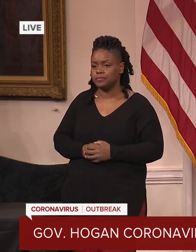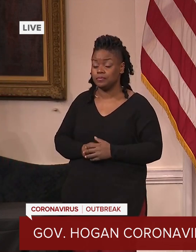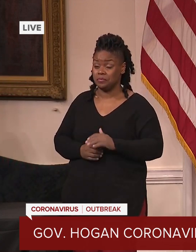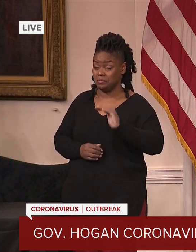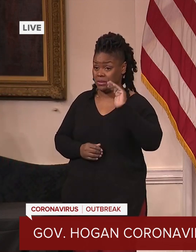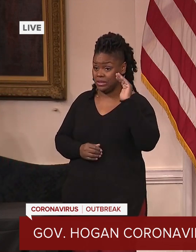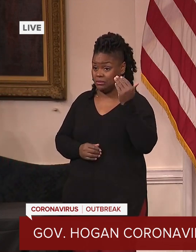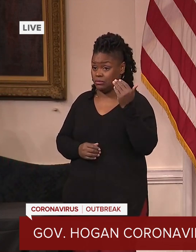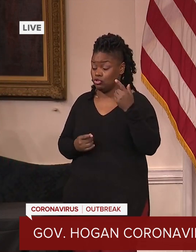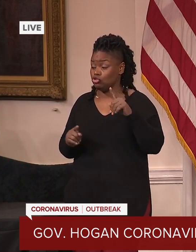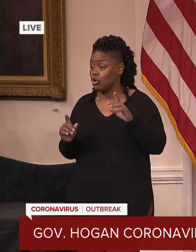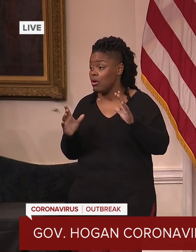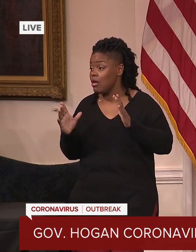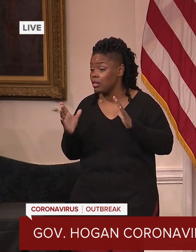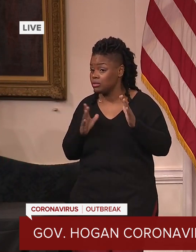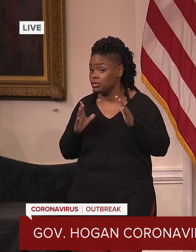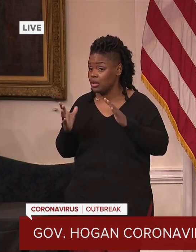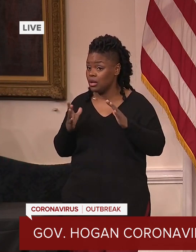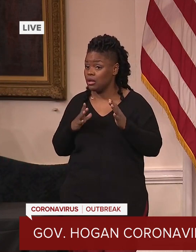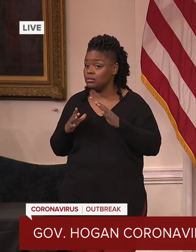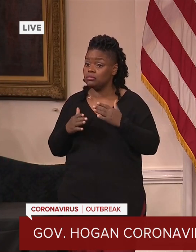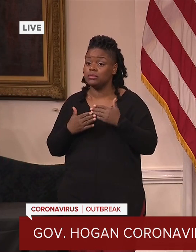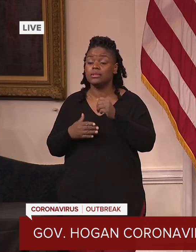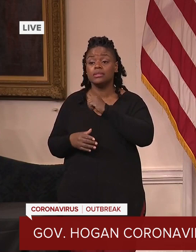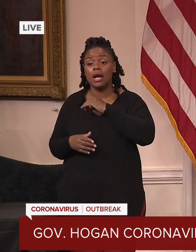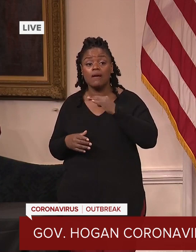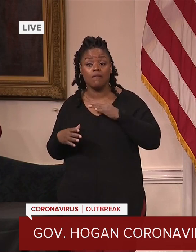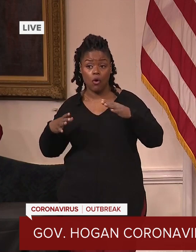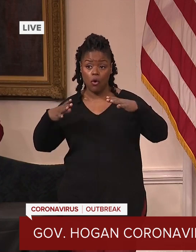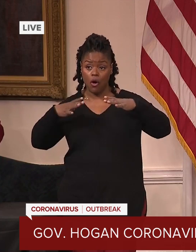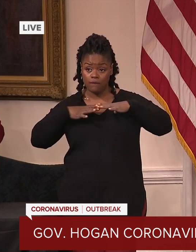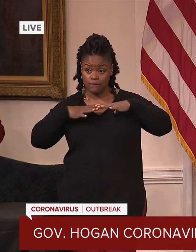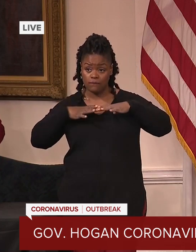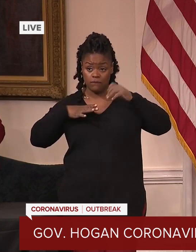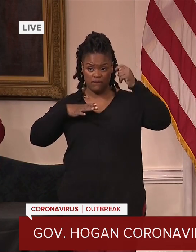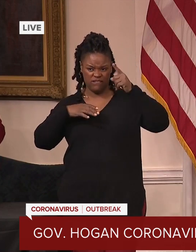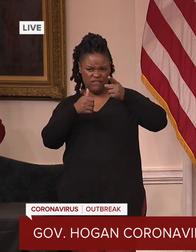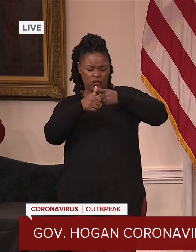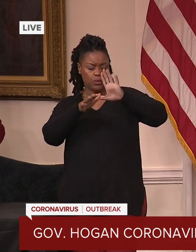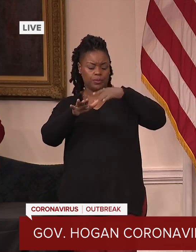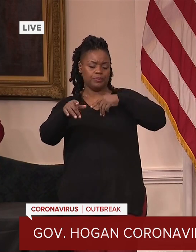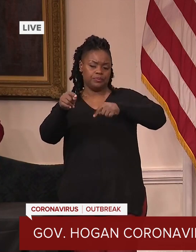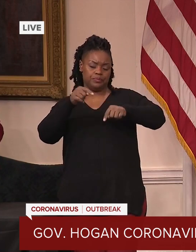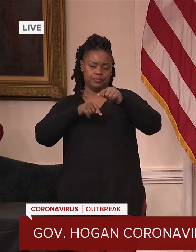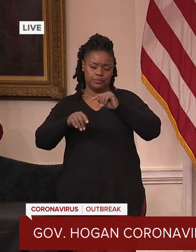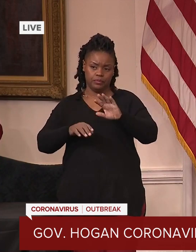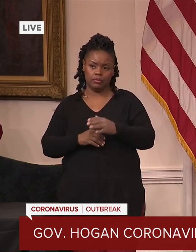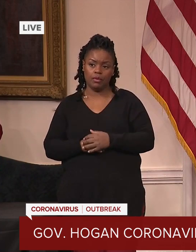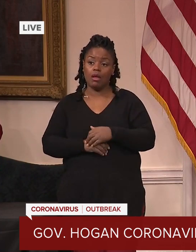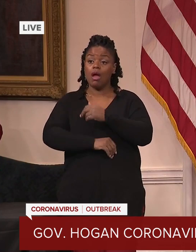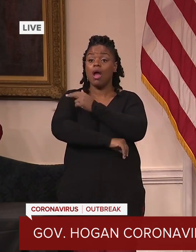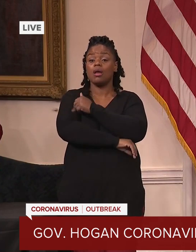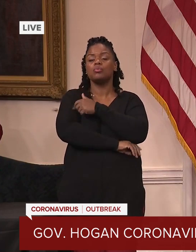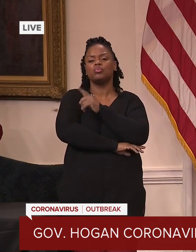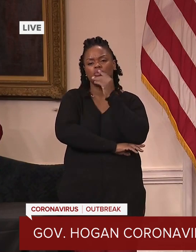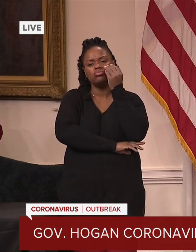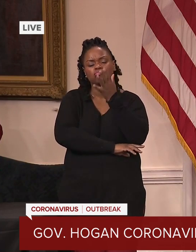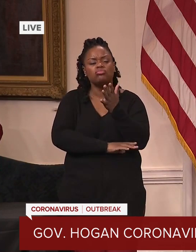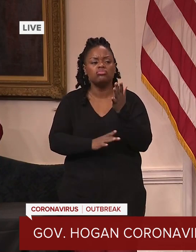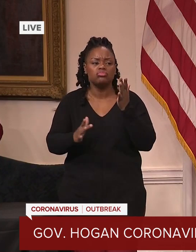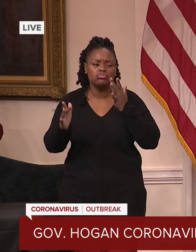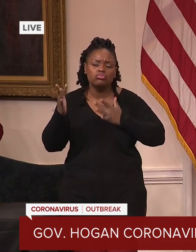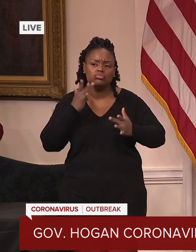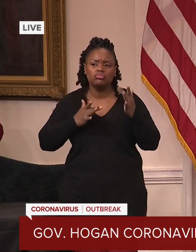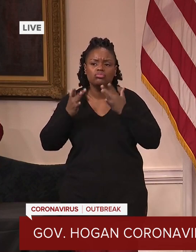when they were short staffed already. Look, they're overworked. They're short staffed. They're trying to help take care of